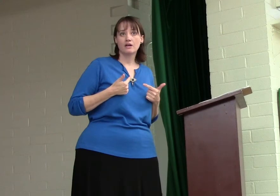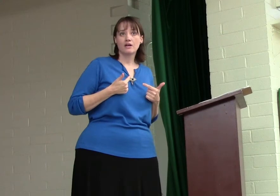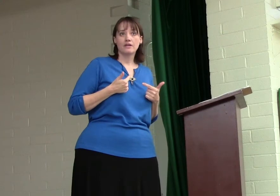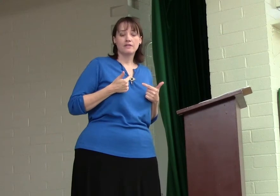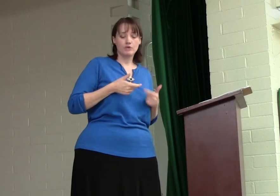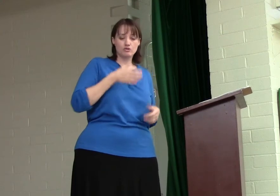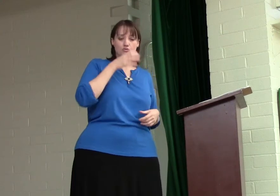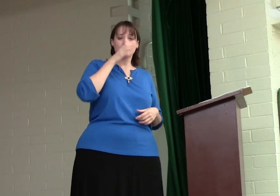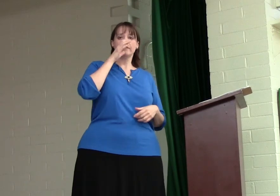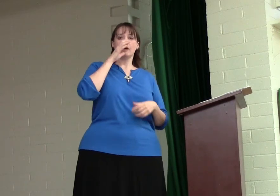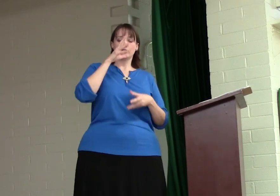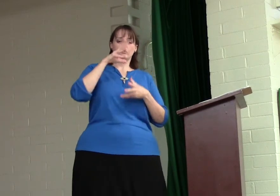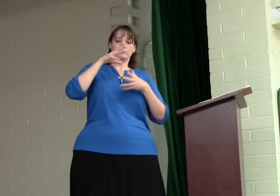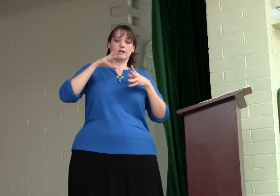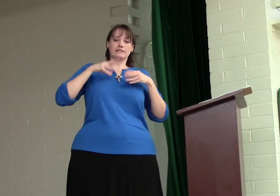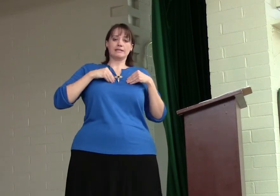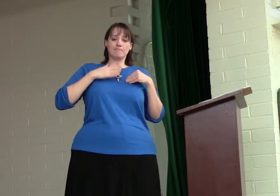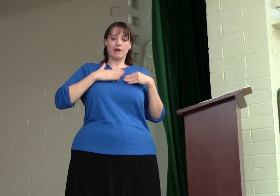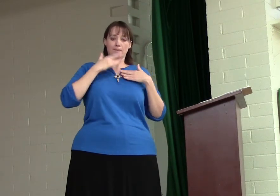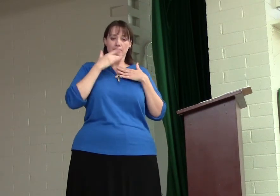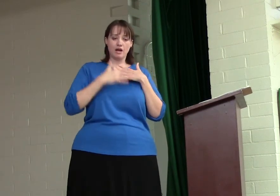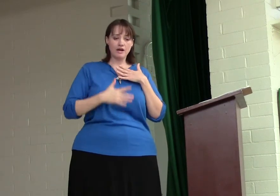That when you drink that, when you accept my blood,